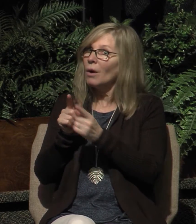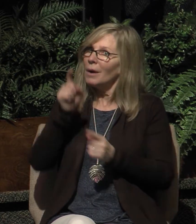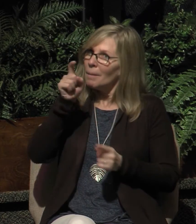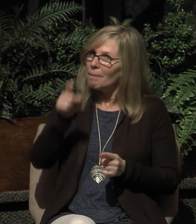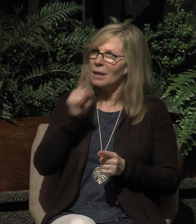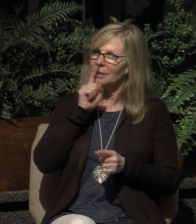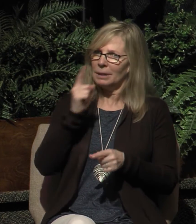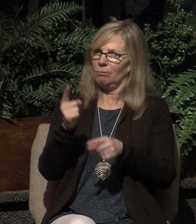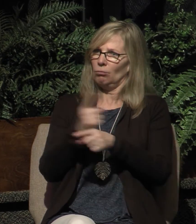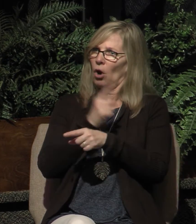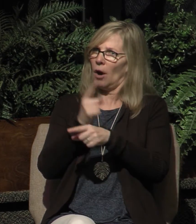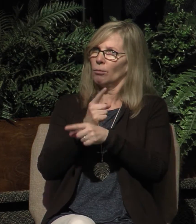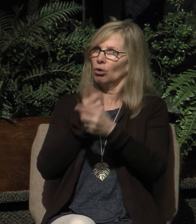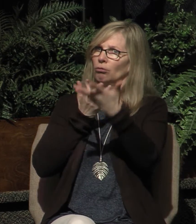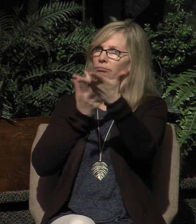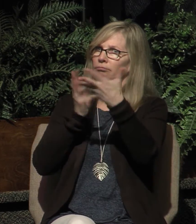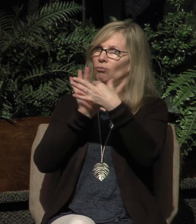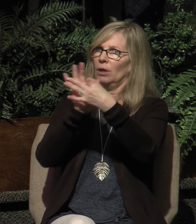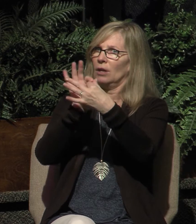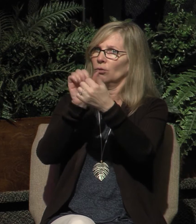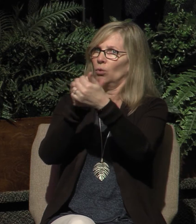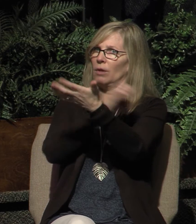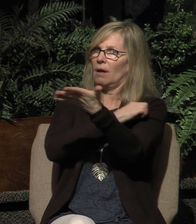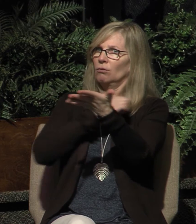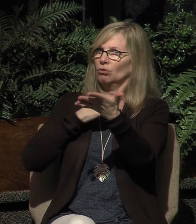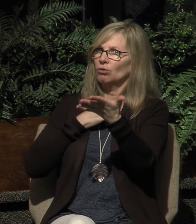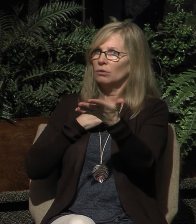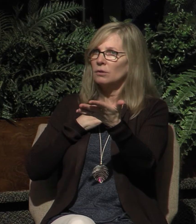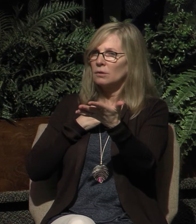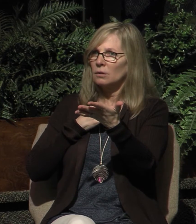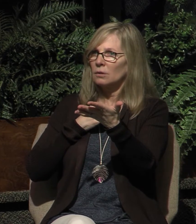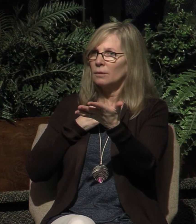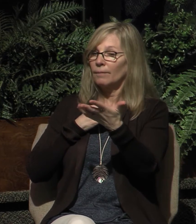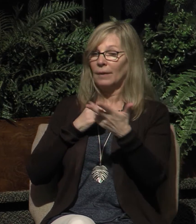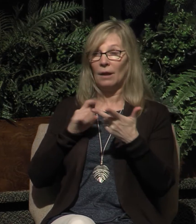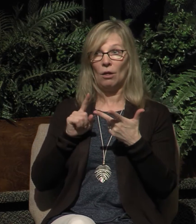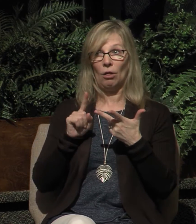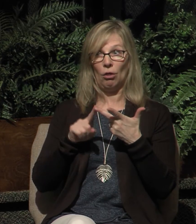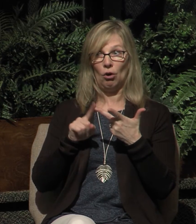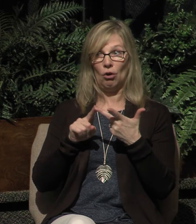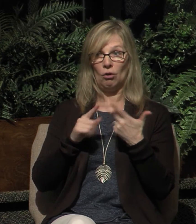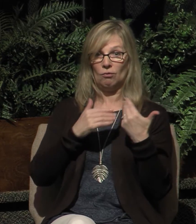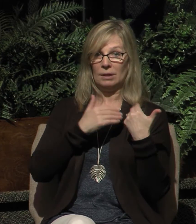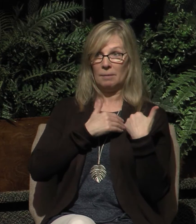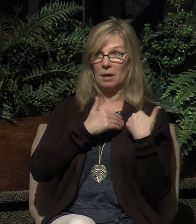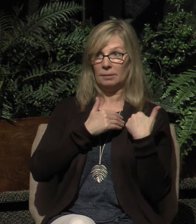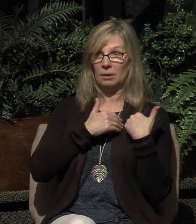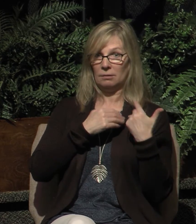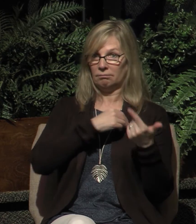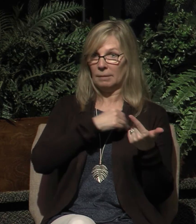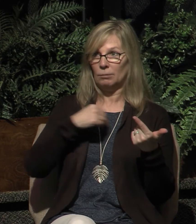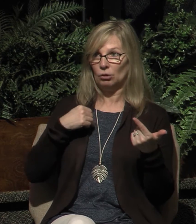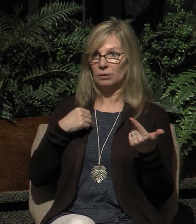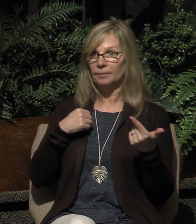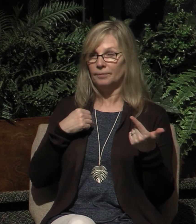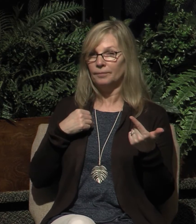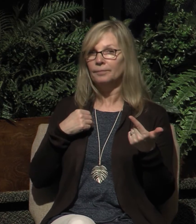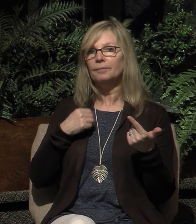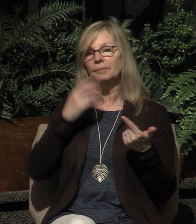relationship with the elders of the church. But there is a third biblical responsibility that members have that I want to bring to your attention.